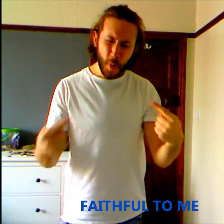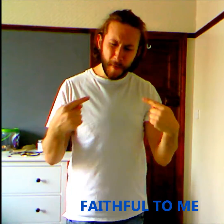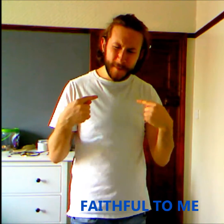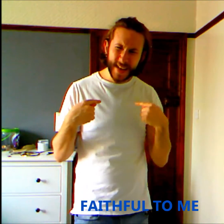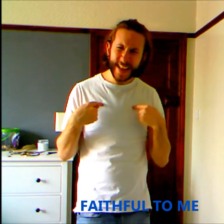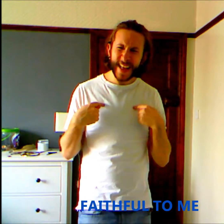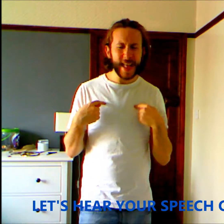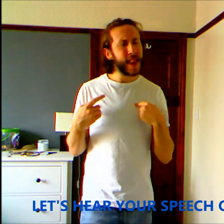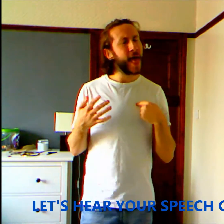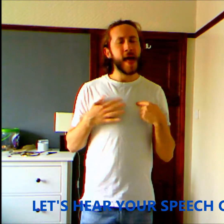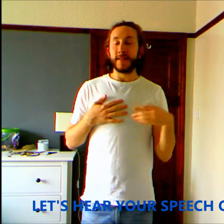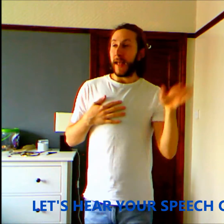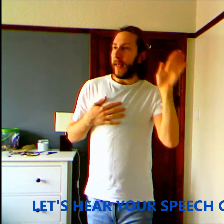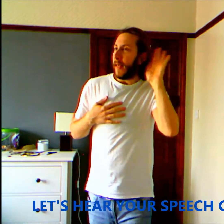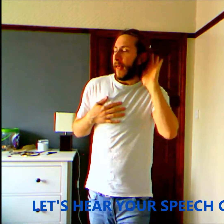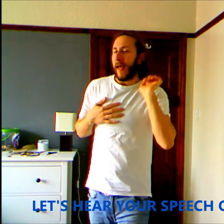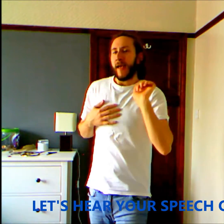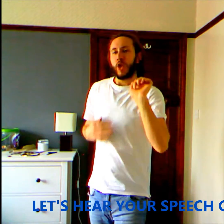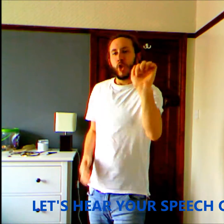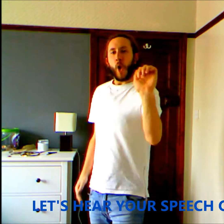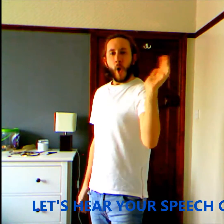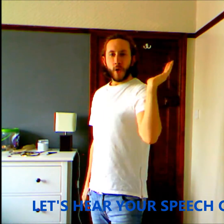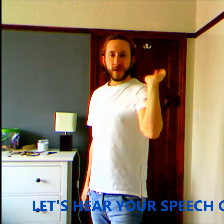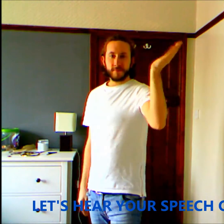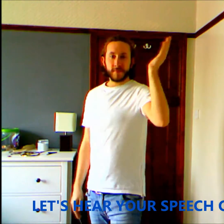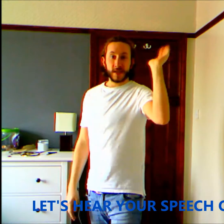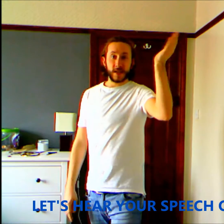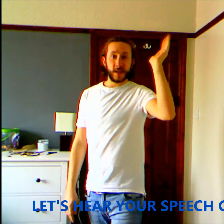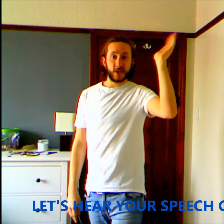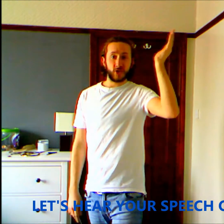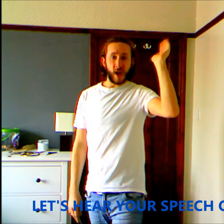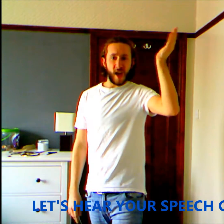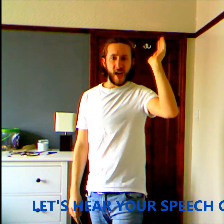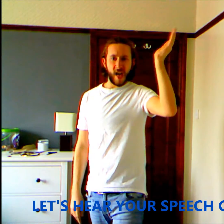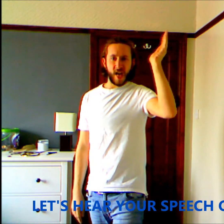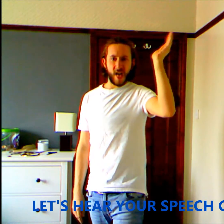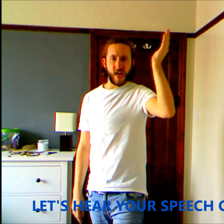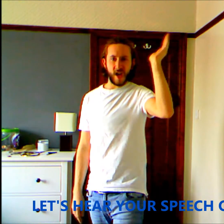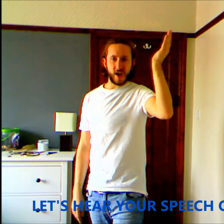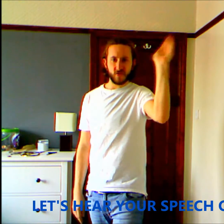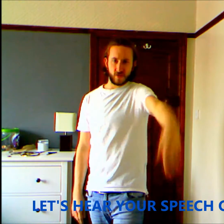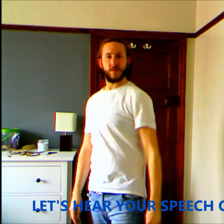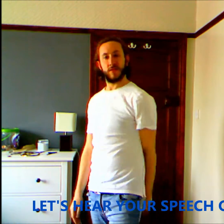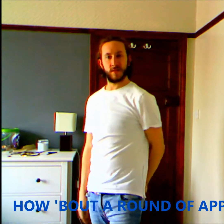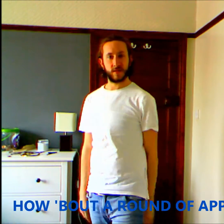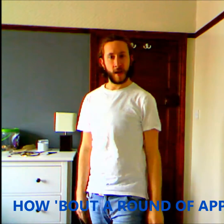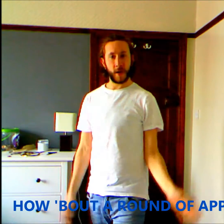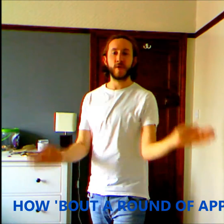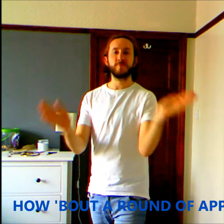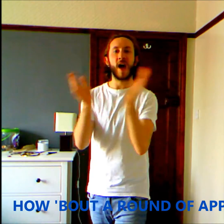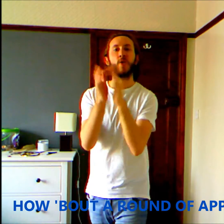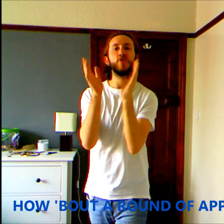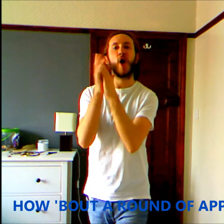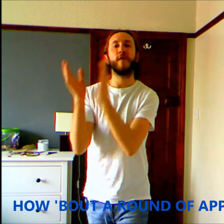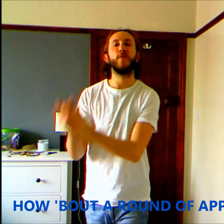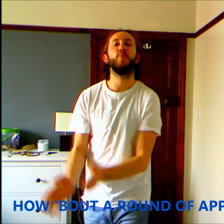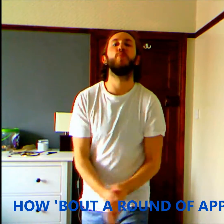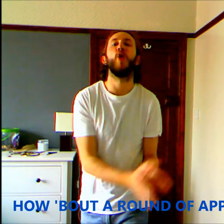me Let's hear your speech out How about a round of applause